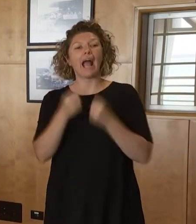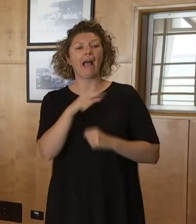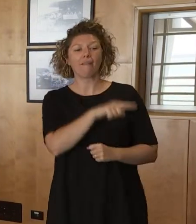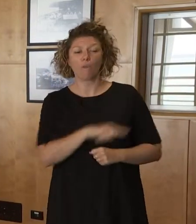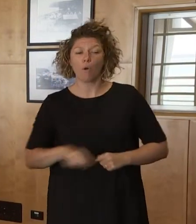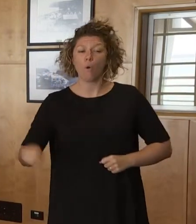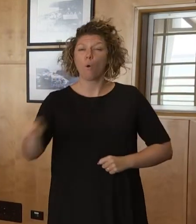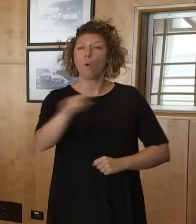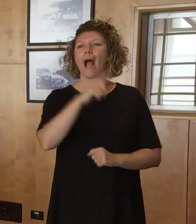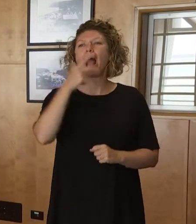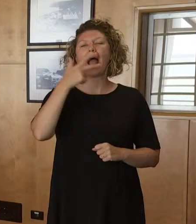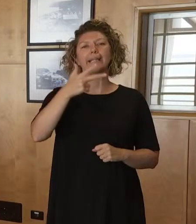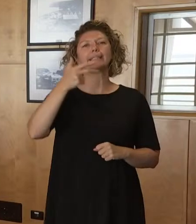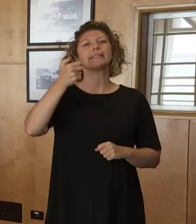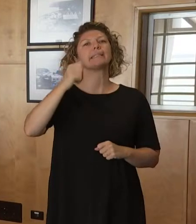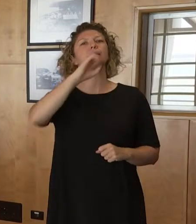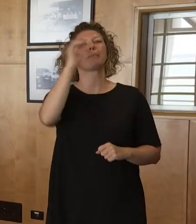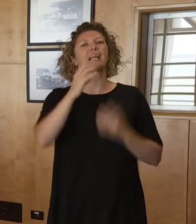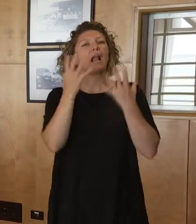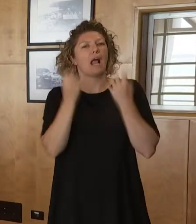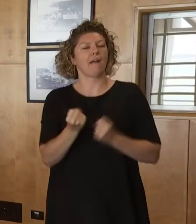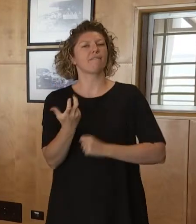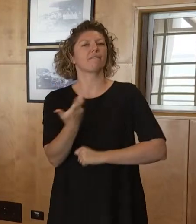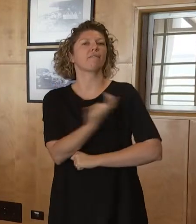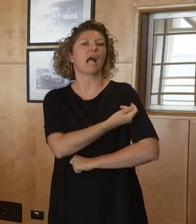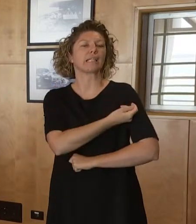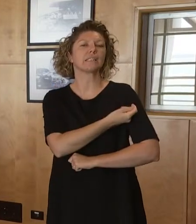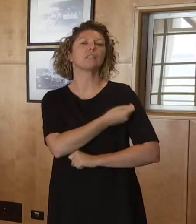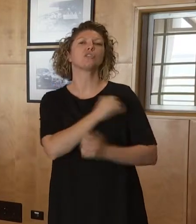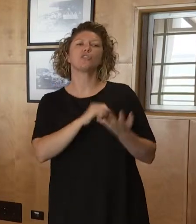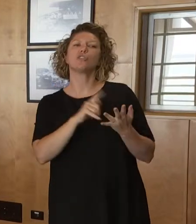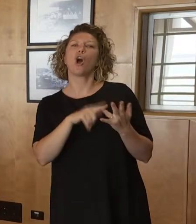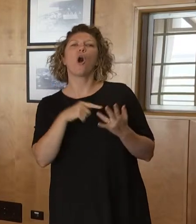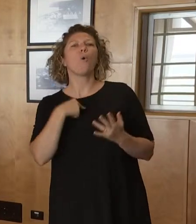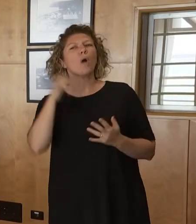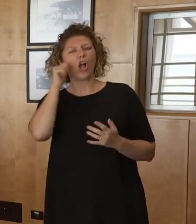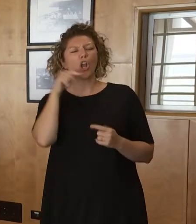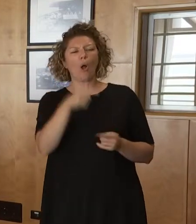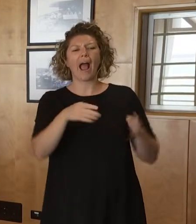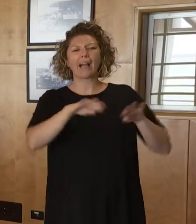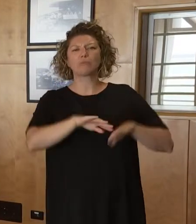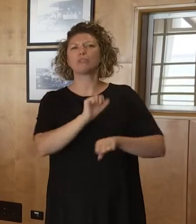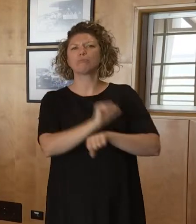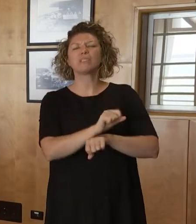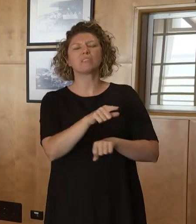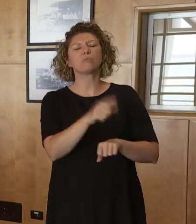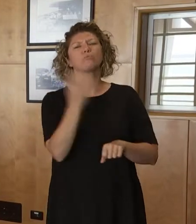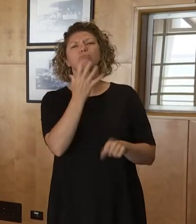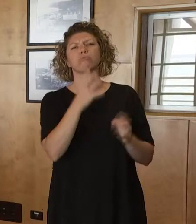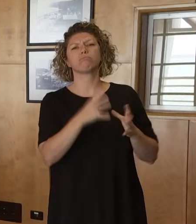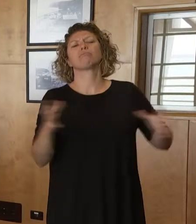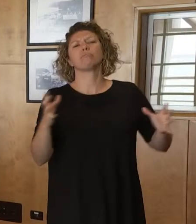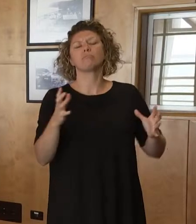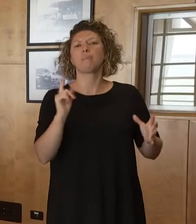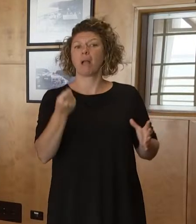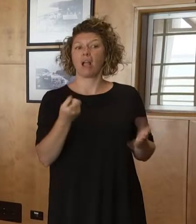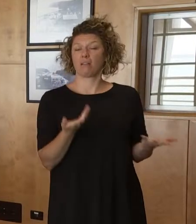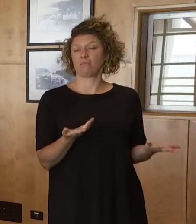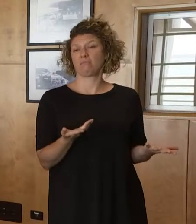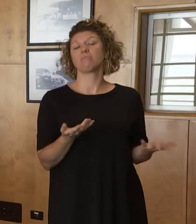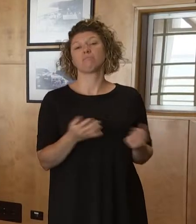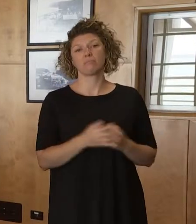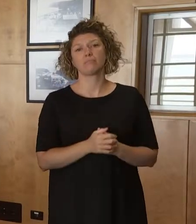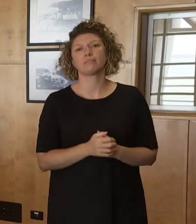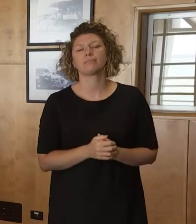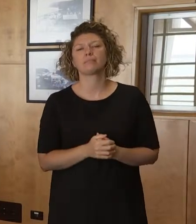So that is just a significant increase and so certainly worth sharing with the community. We're also working with the community of Millangimby.